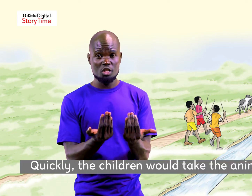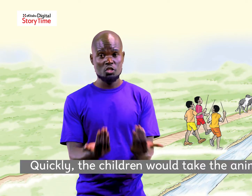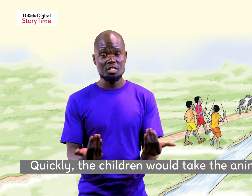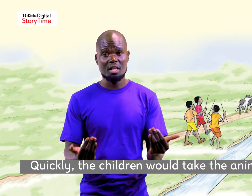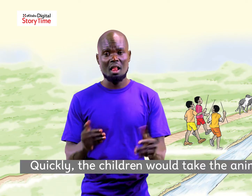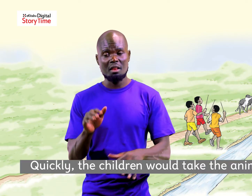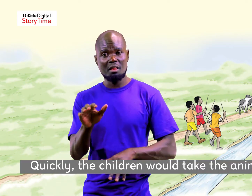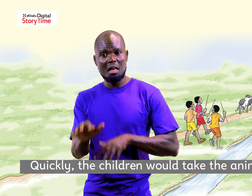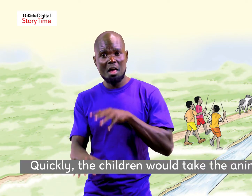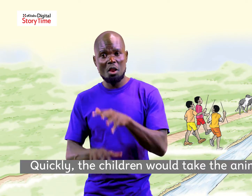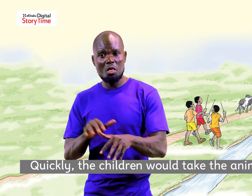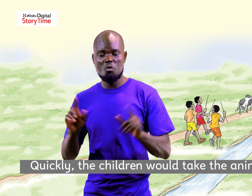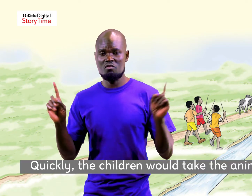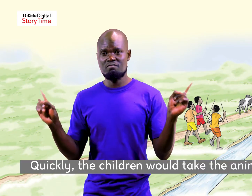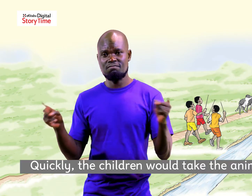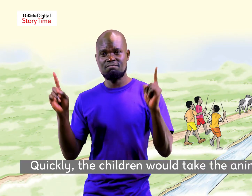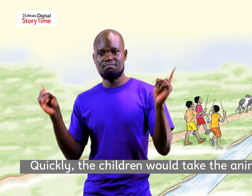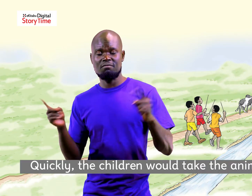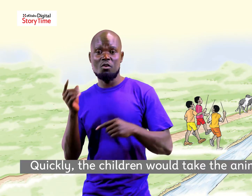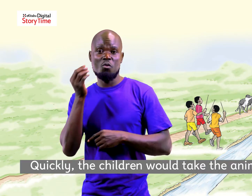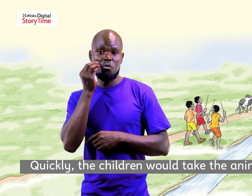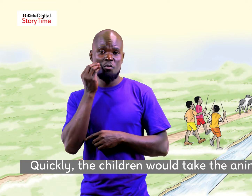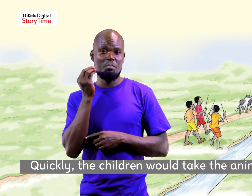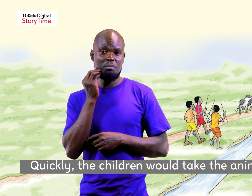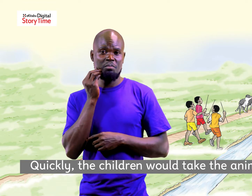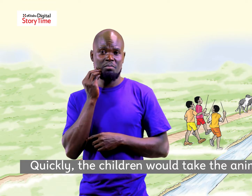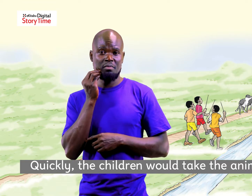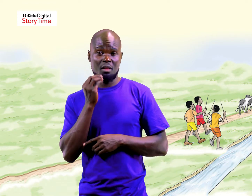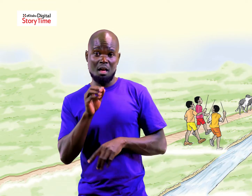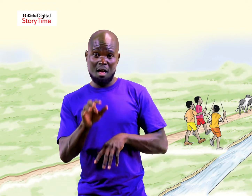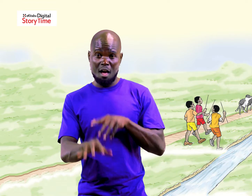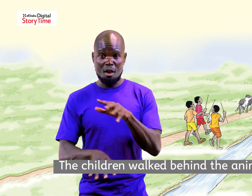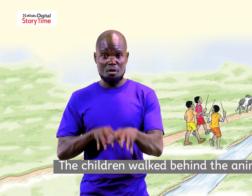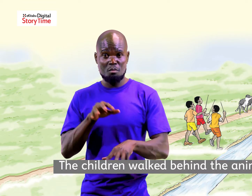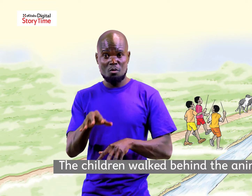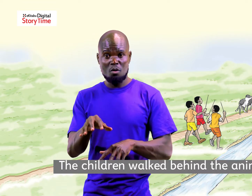quickly the children would take the animals home